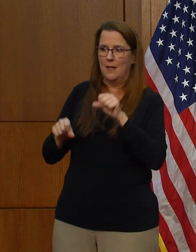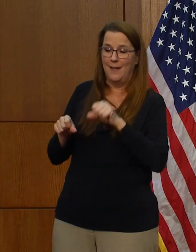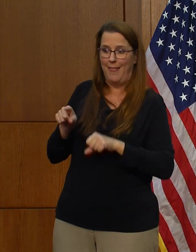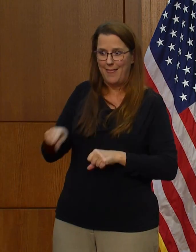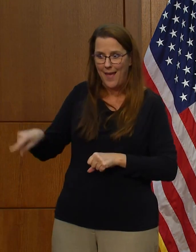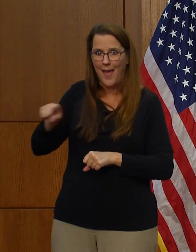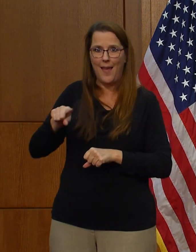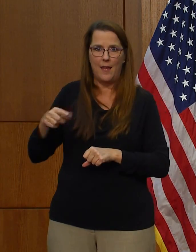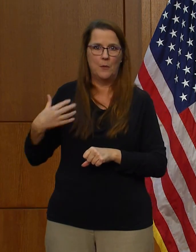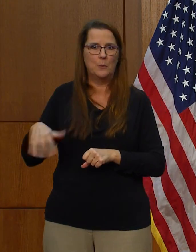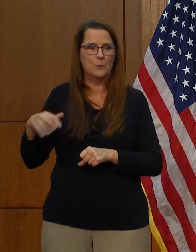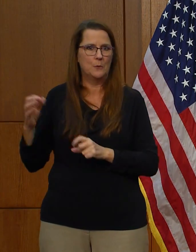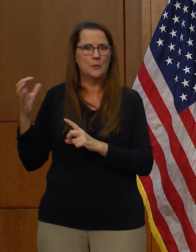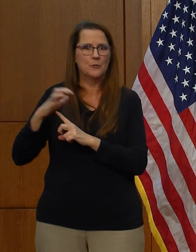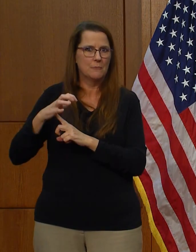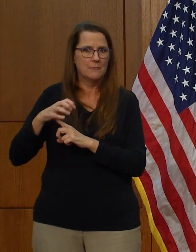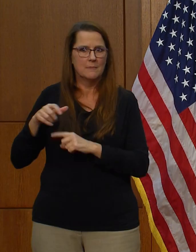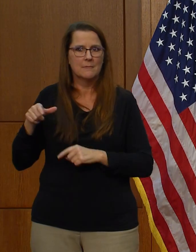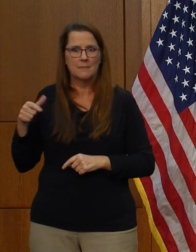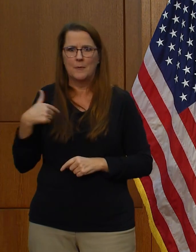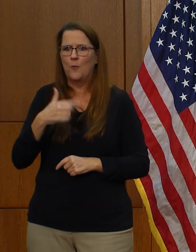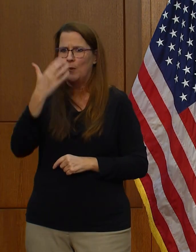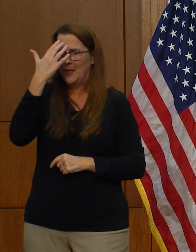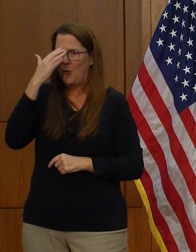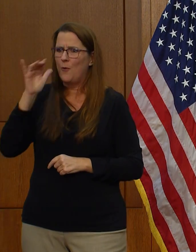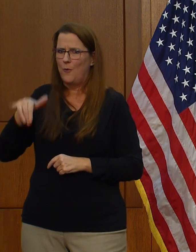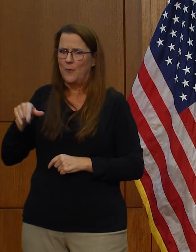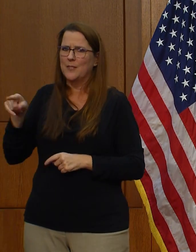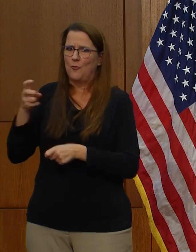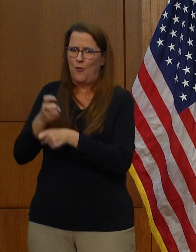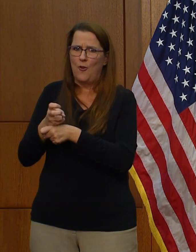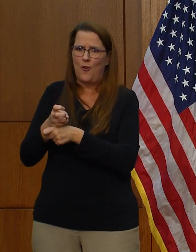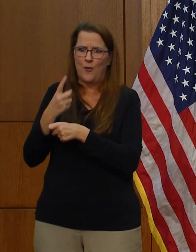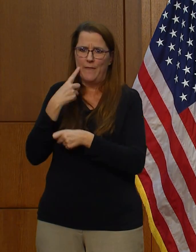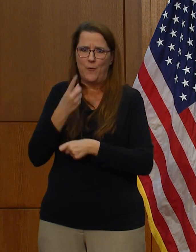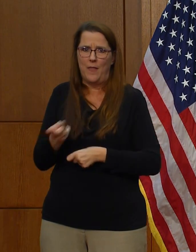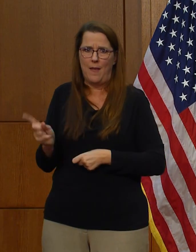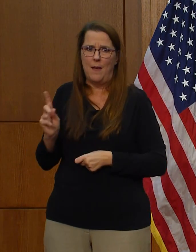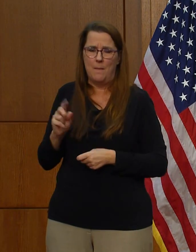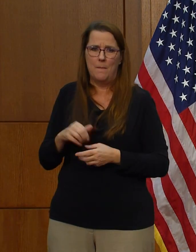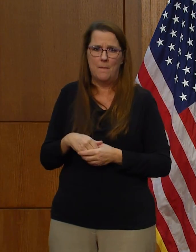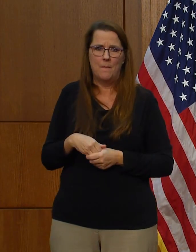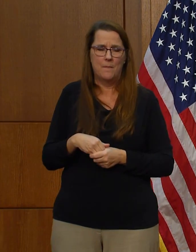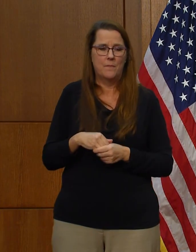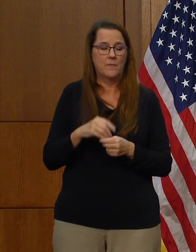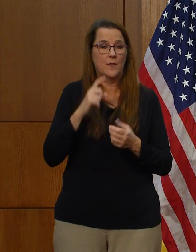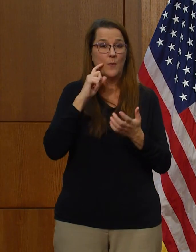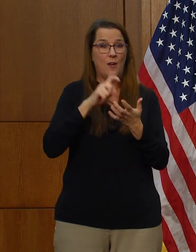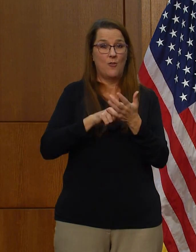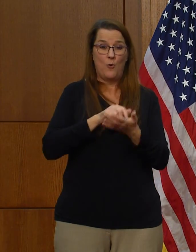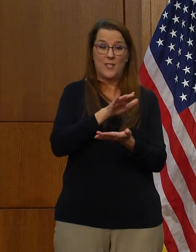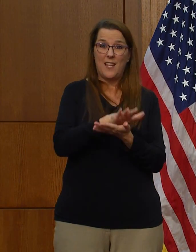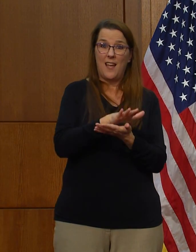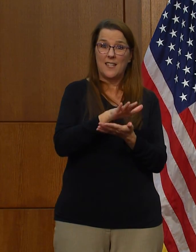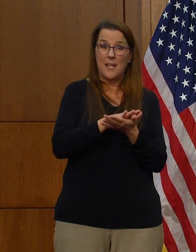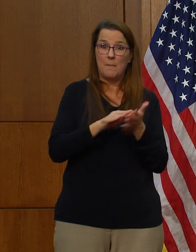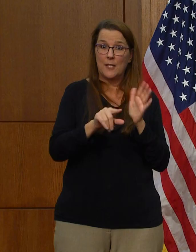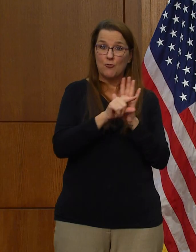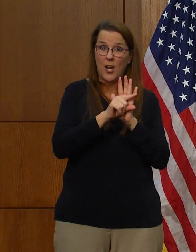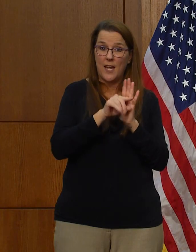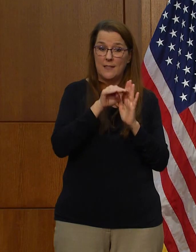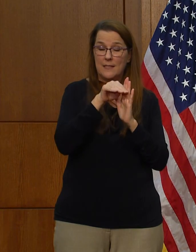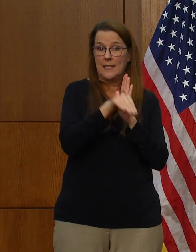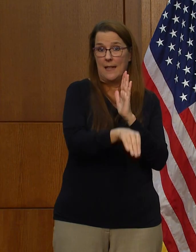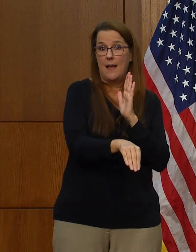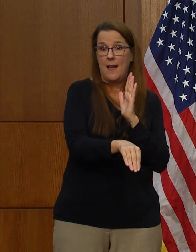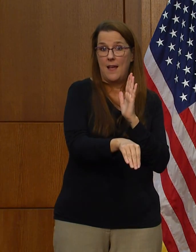but we know it is taking a toll. We're seeing a decline in academic performance, and we're seeing